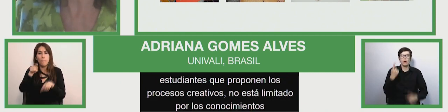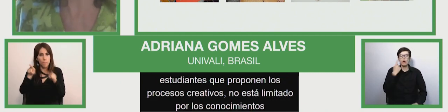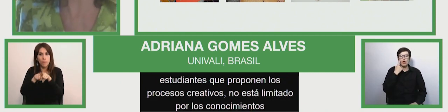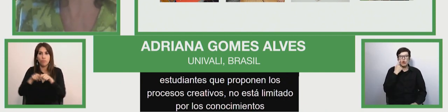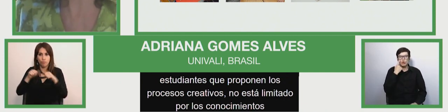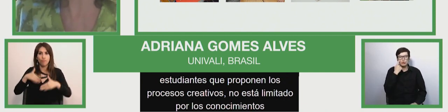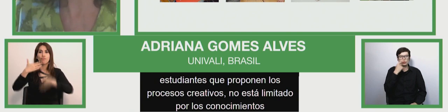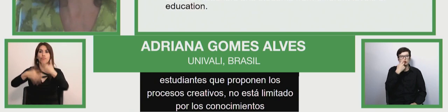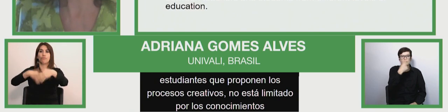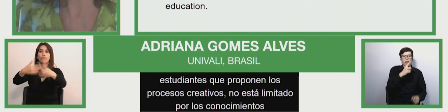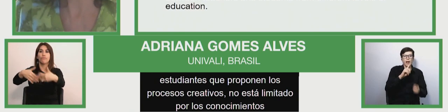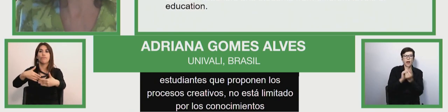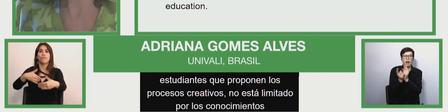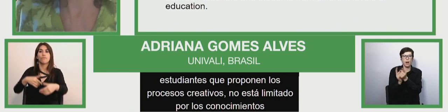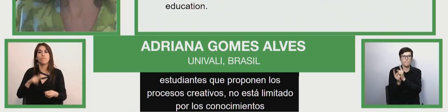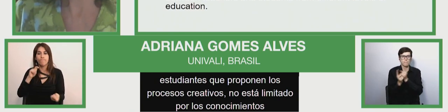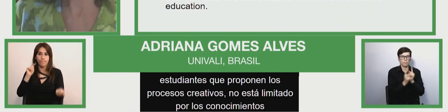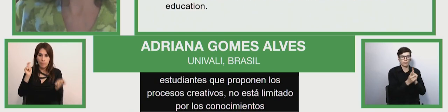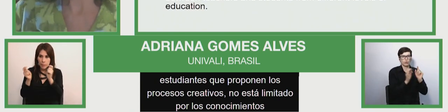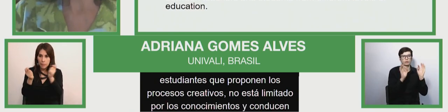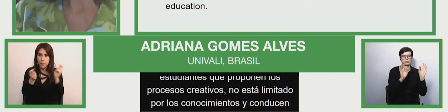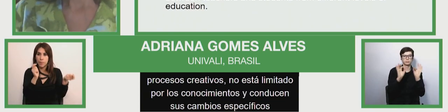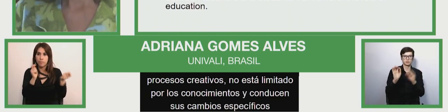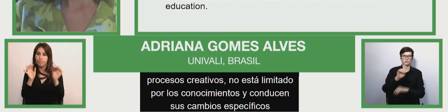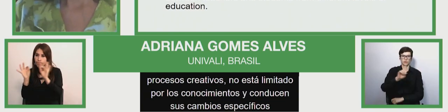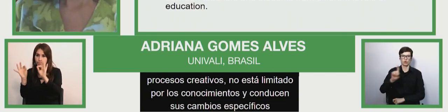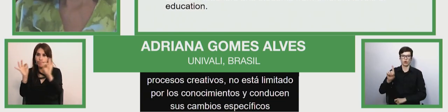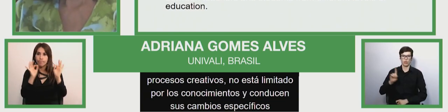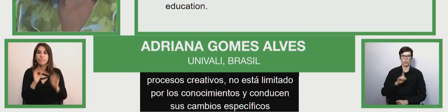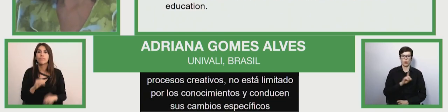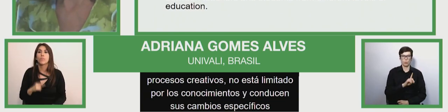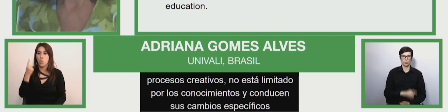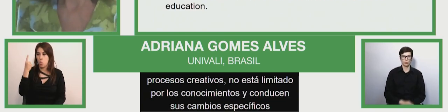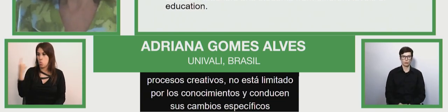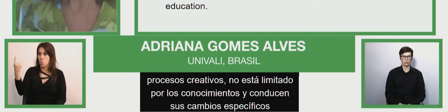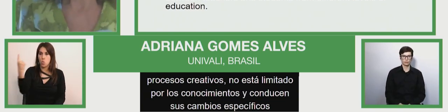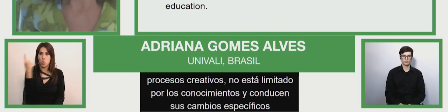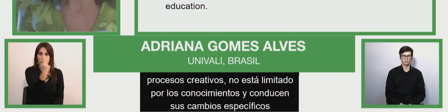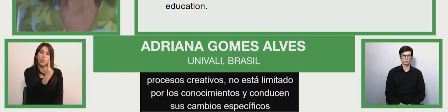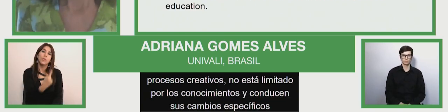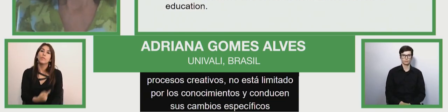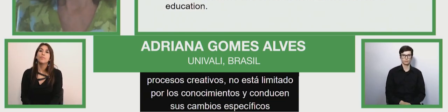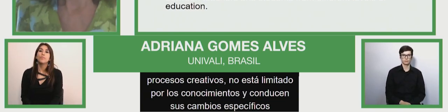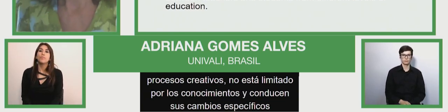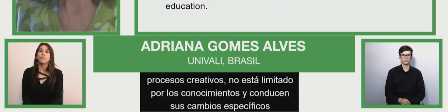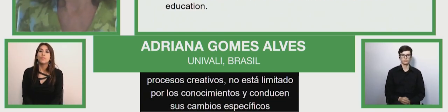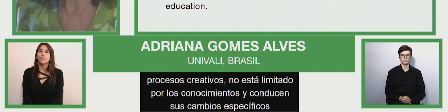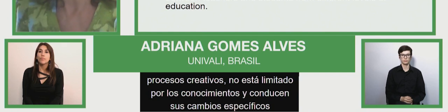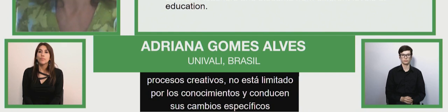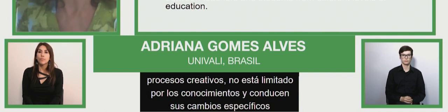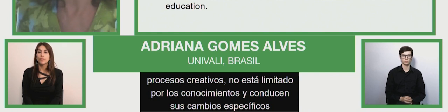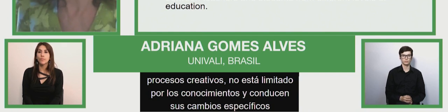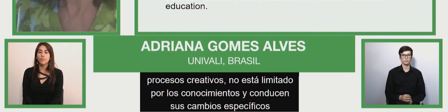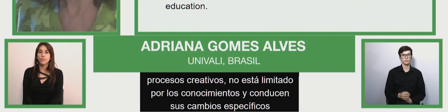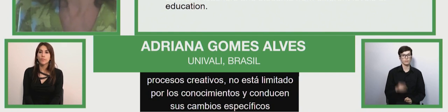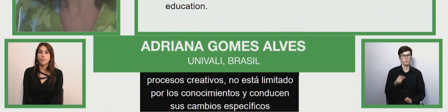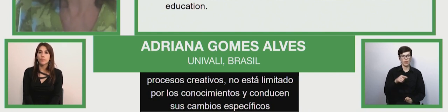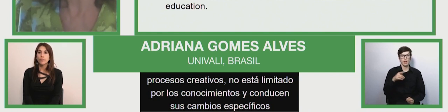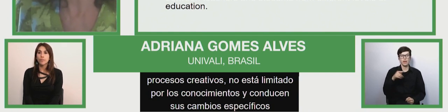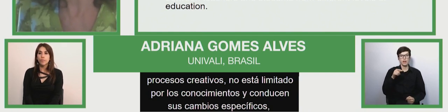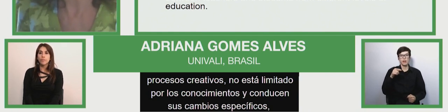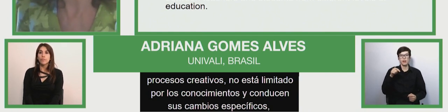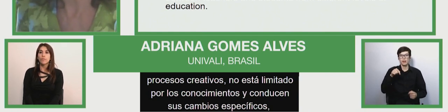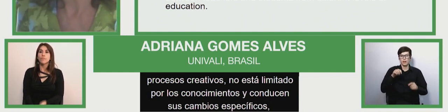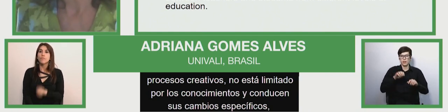for coding nor the authoring tools that establish specific genes of games next please